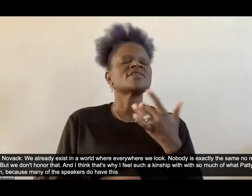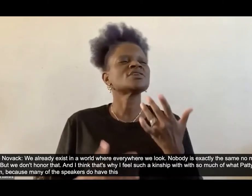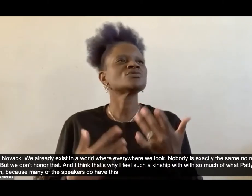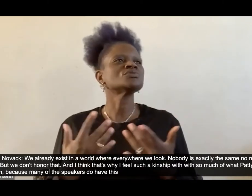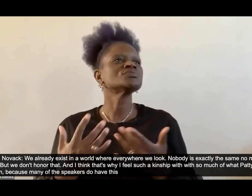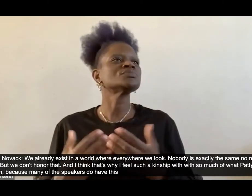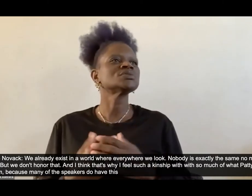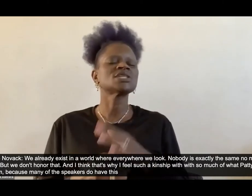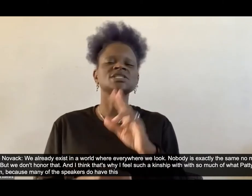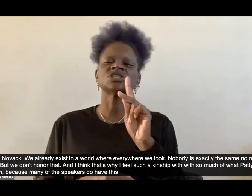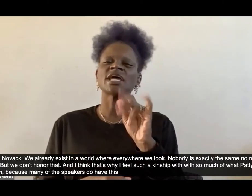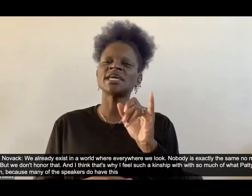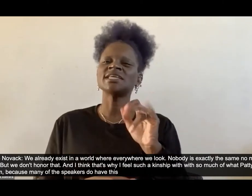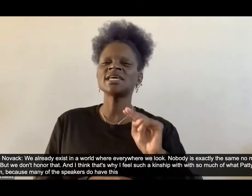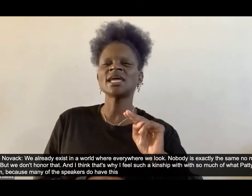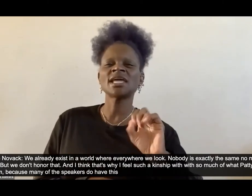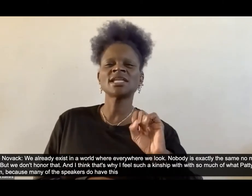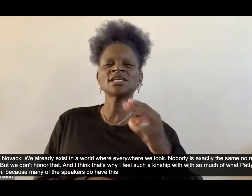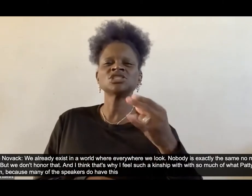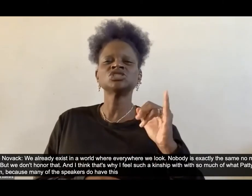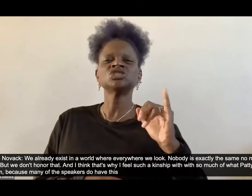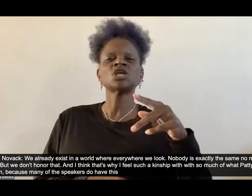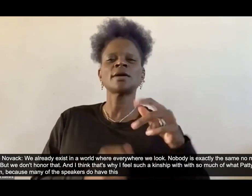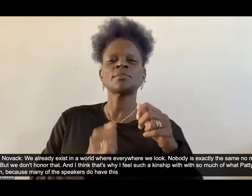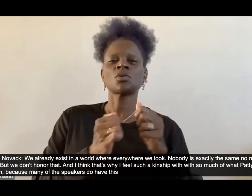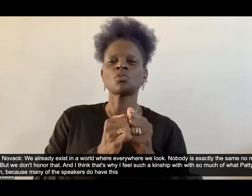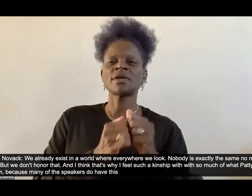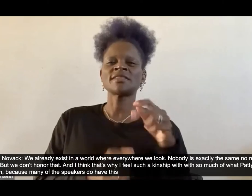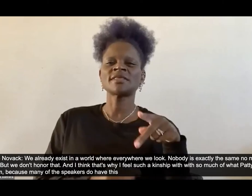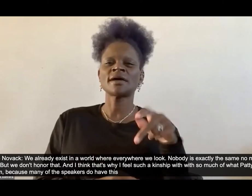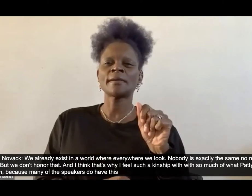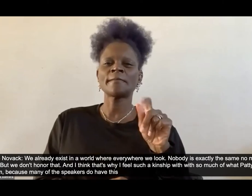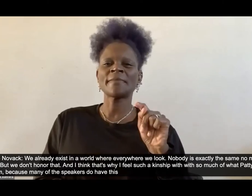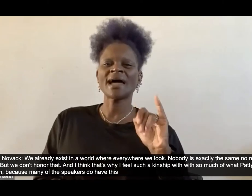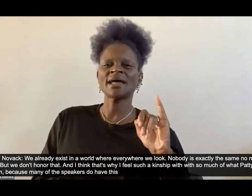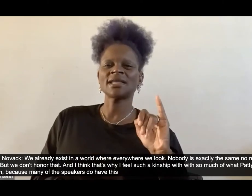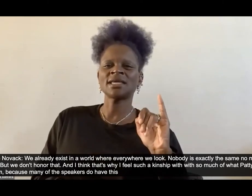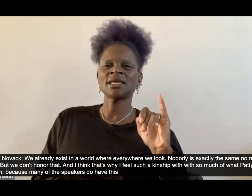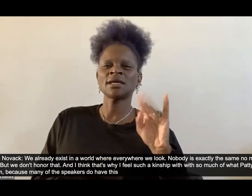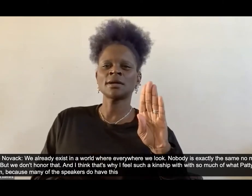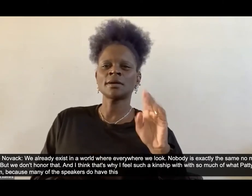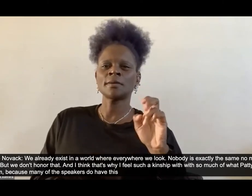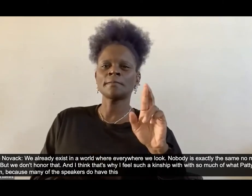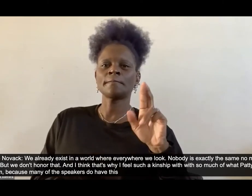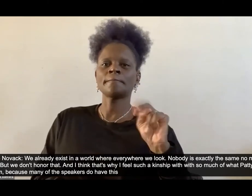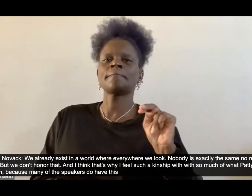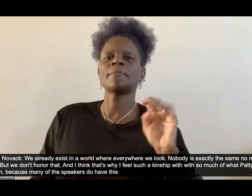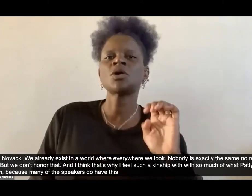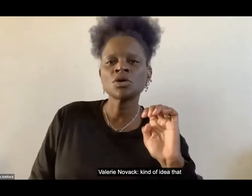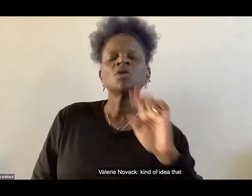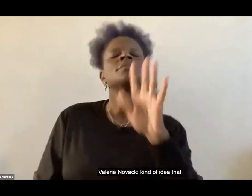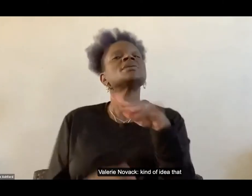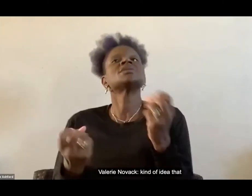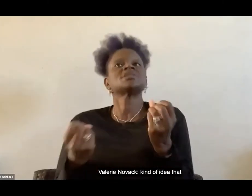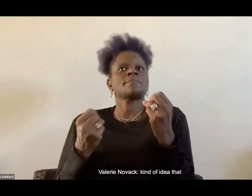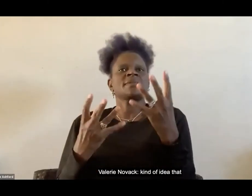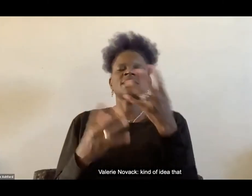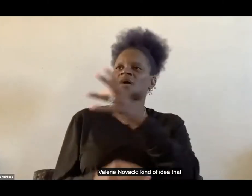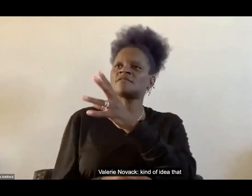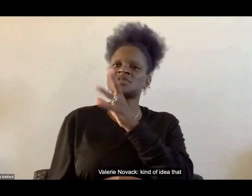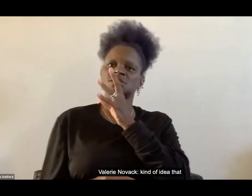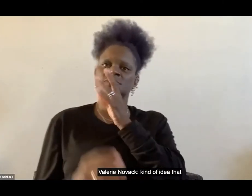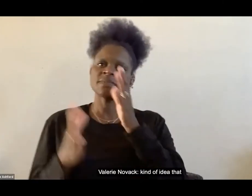uh patty burns says in in this film because um many of the speakers do have this kind of idea